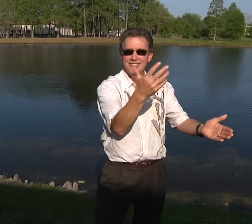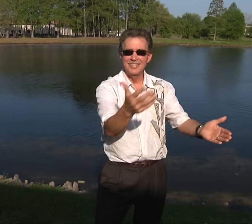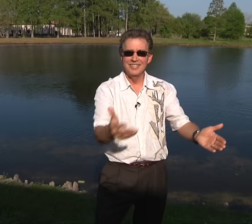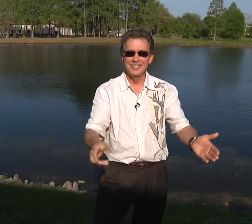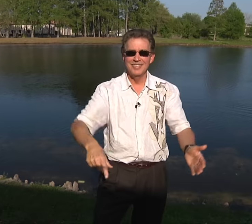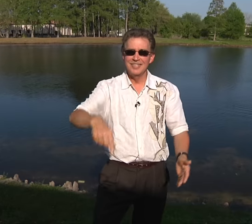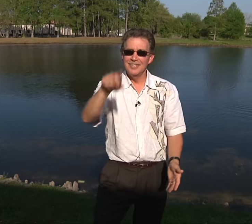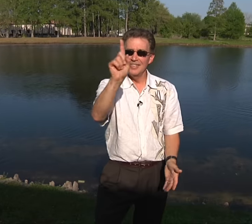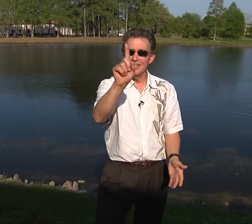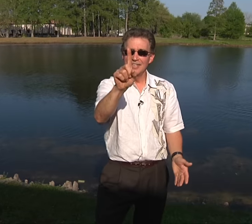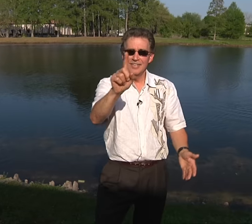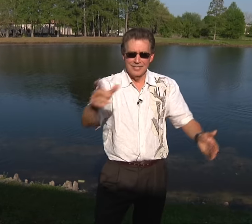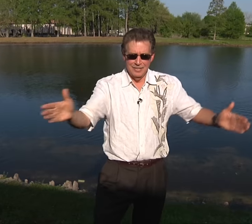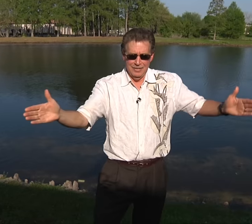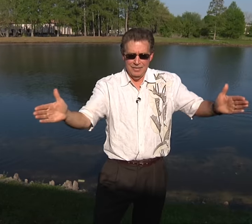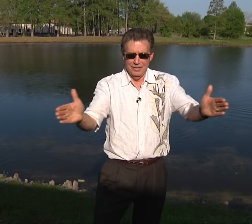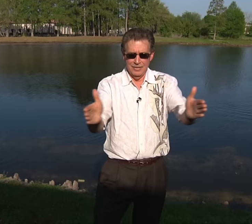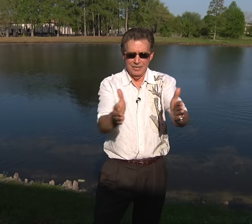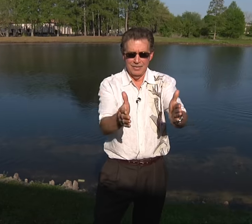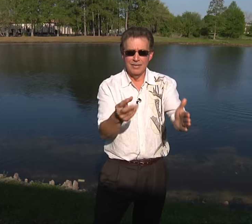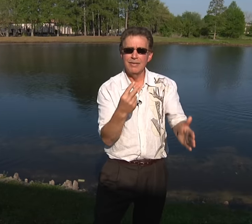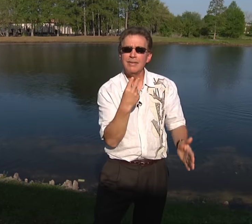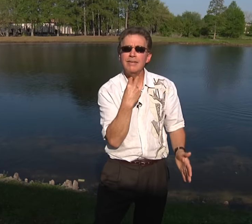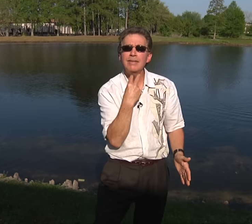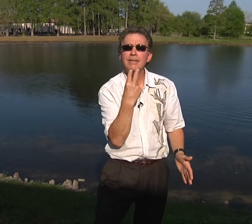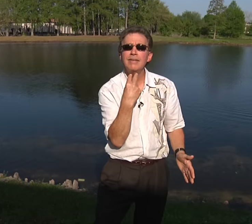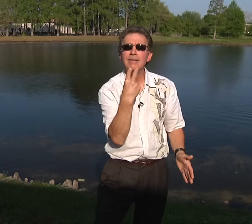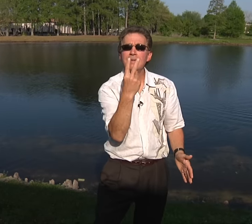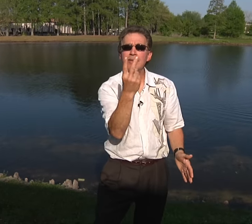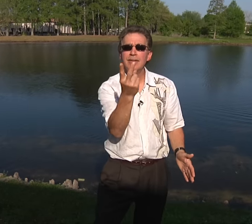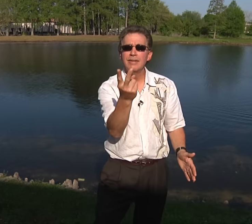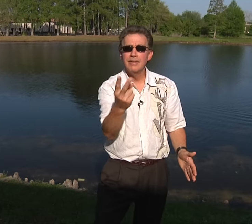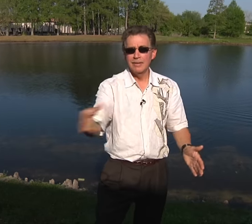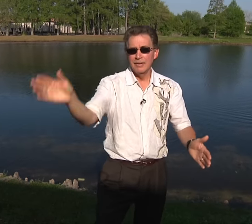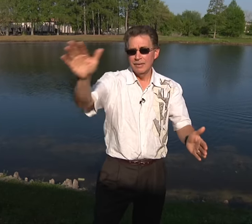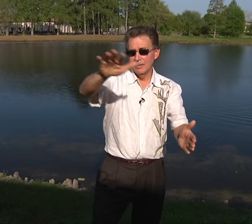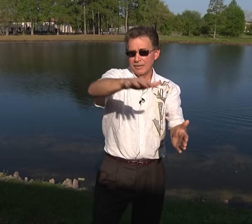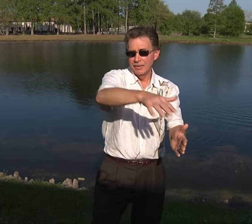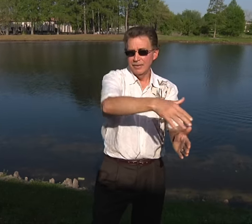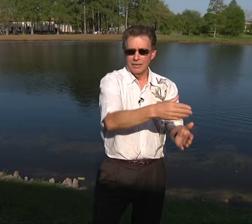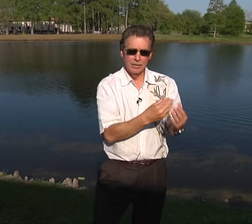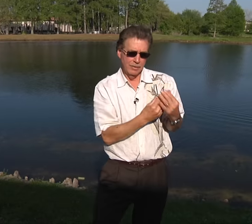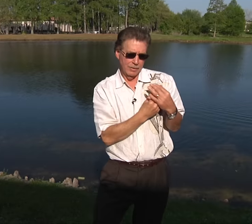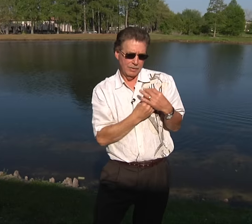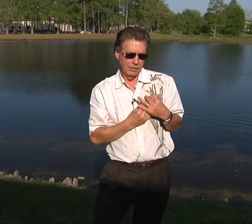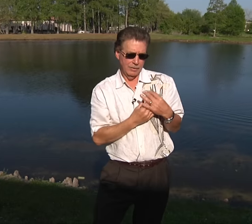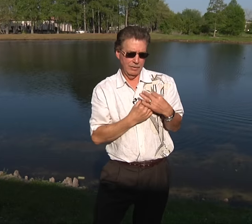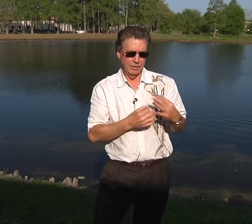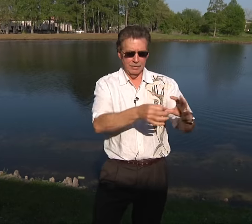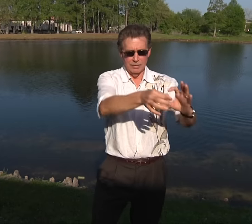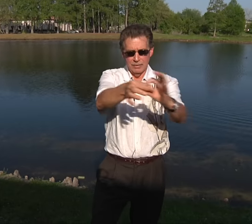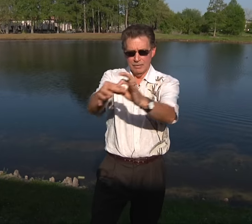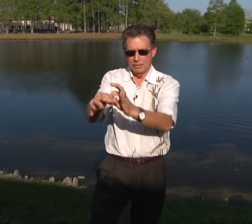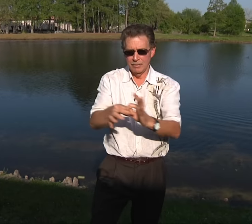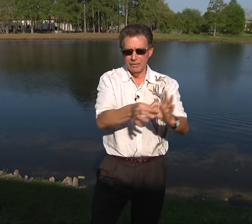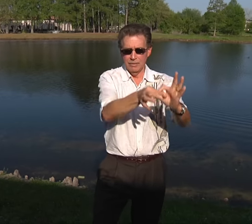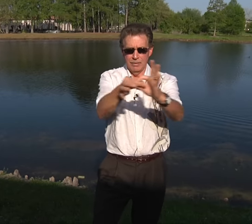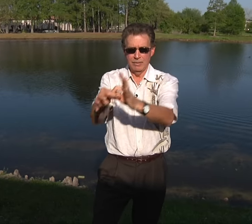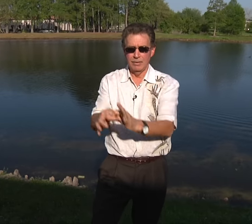with just one small voice, singing sweet and strong. One